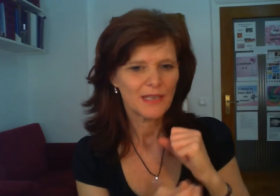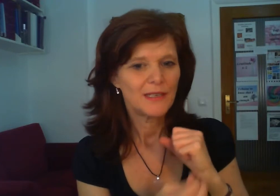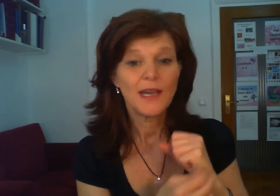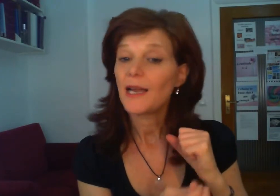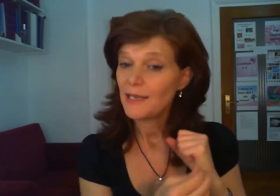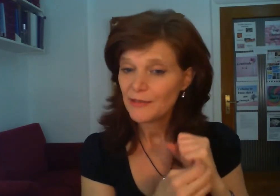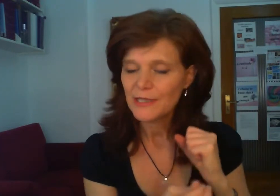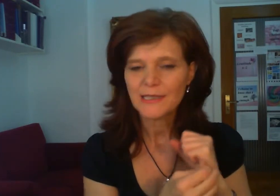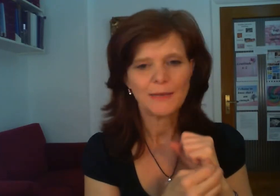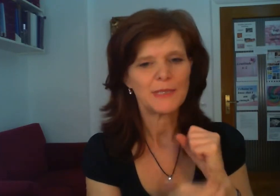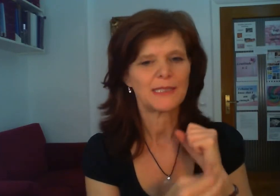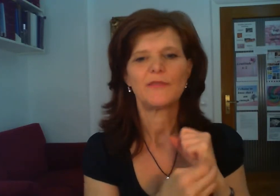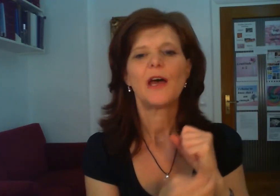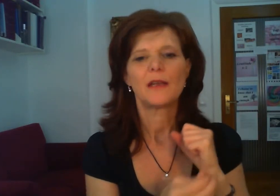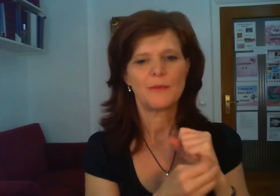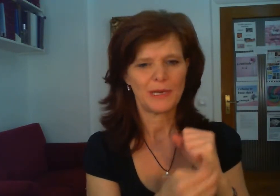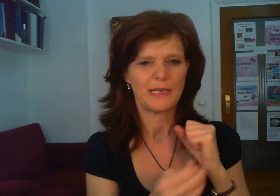i love and accept myself completely